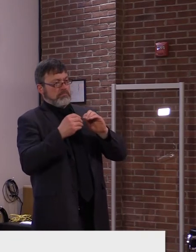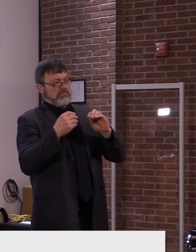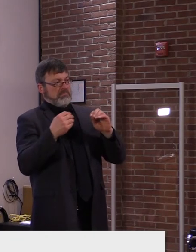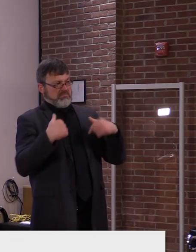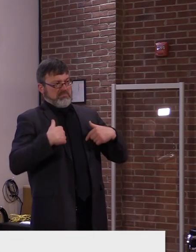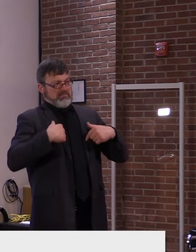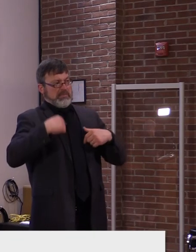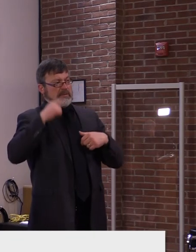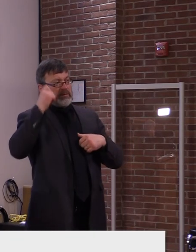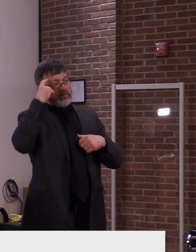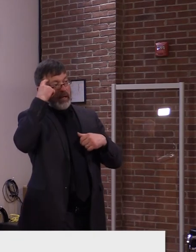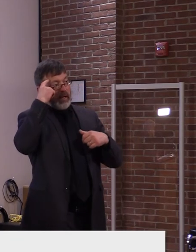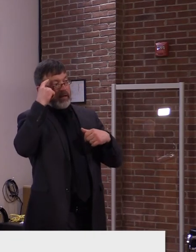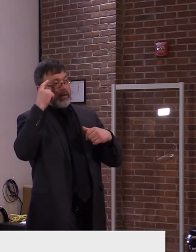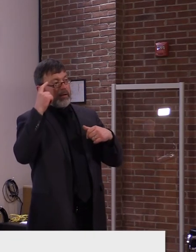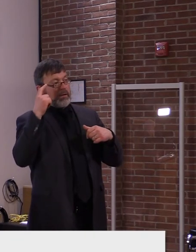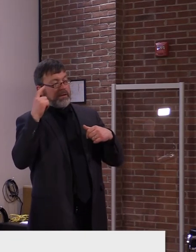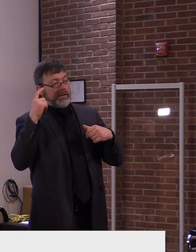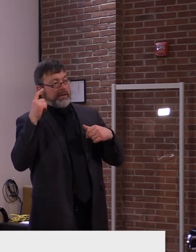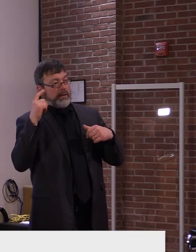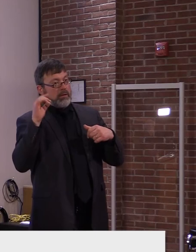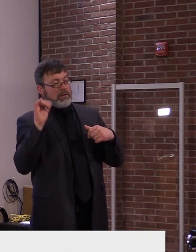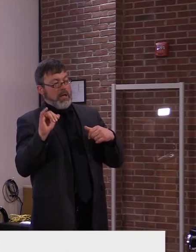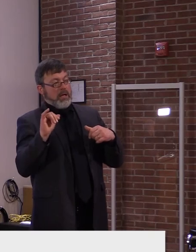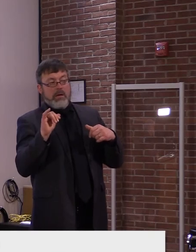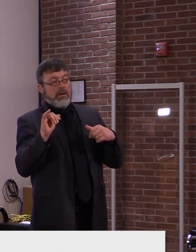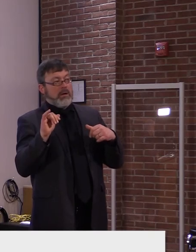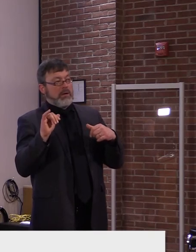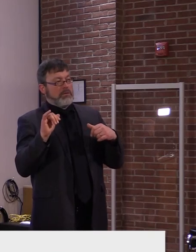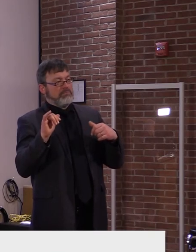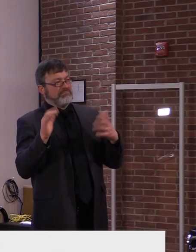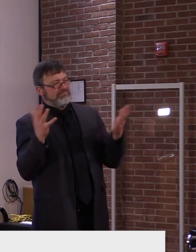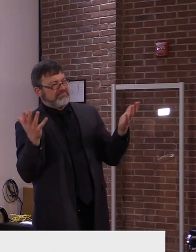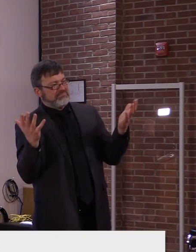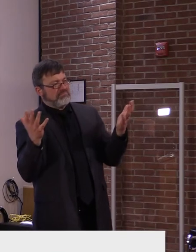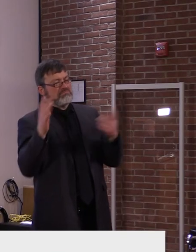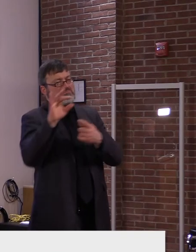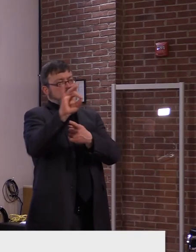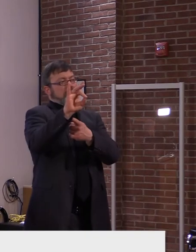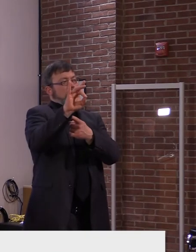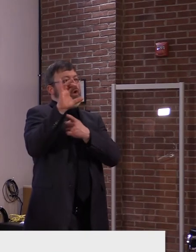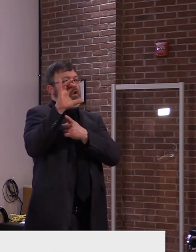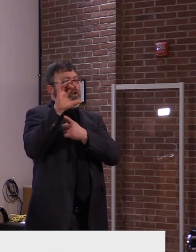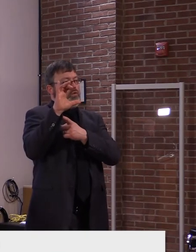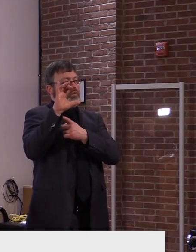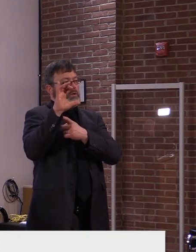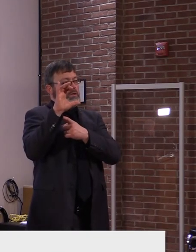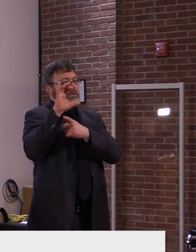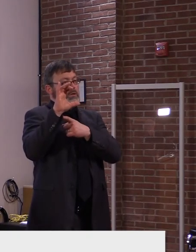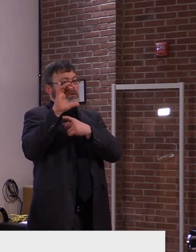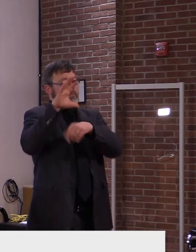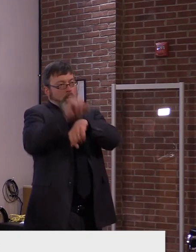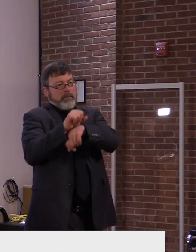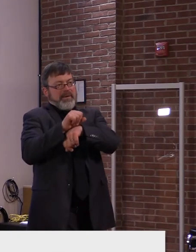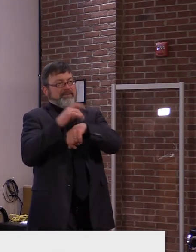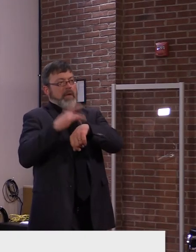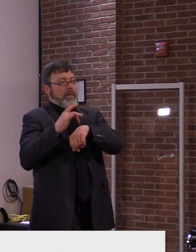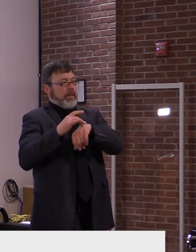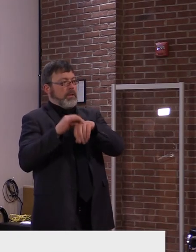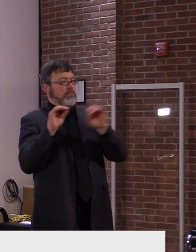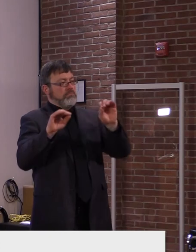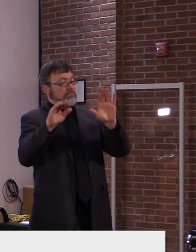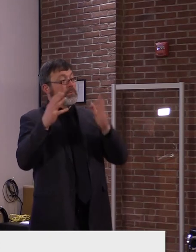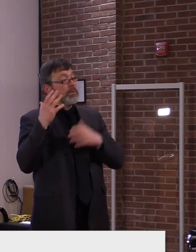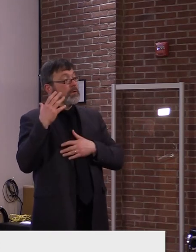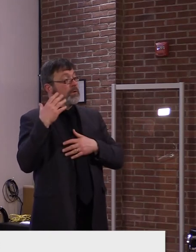has been added is the total number of slots is, is around 800 total number of slots. And the reason it was added